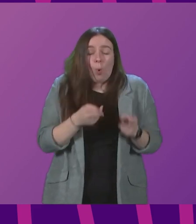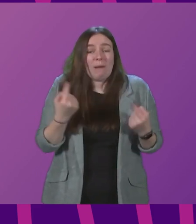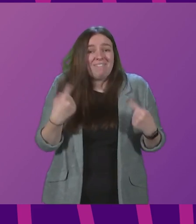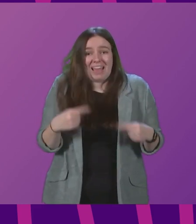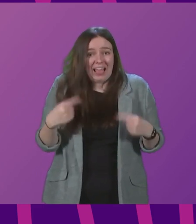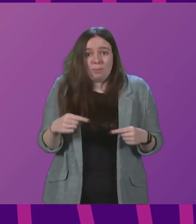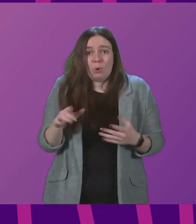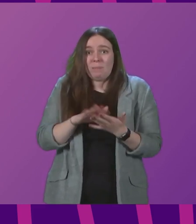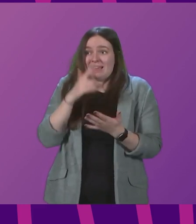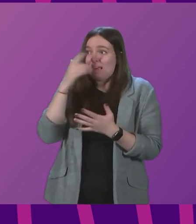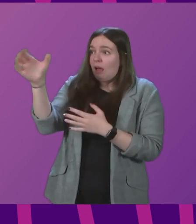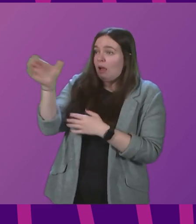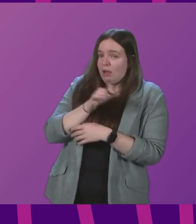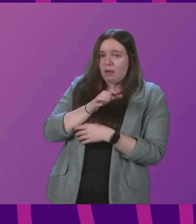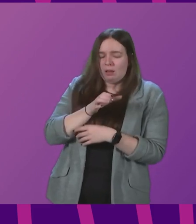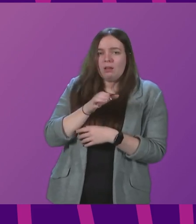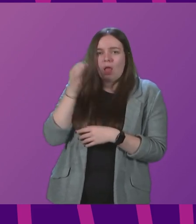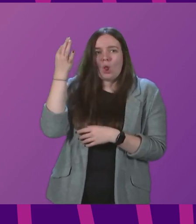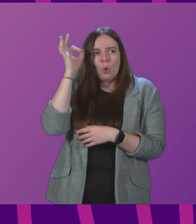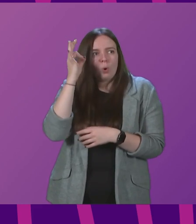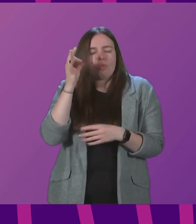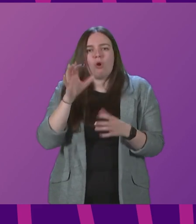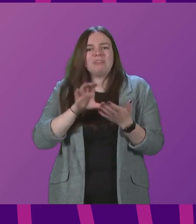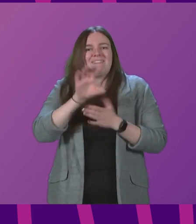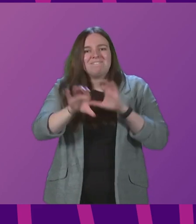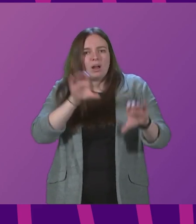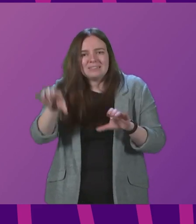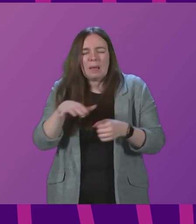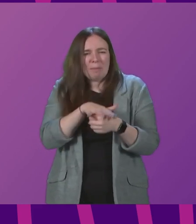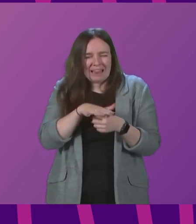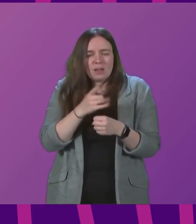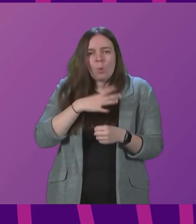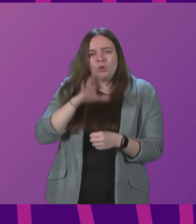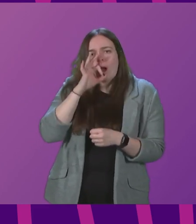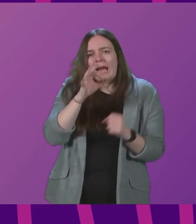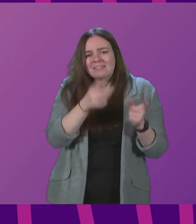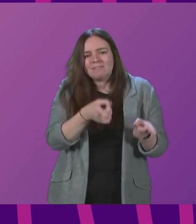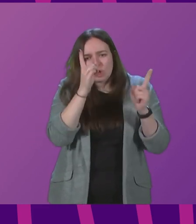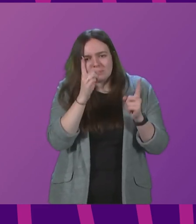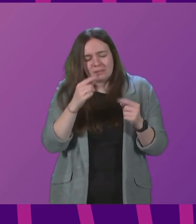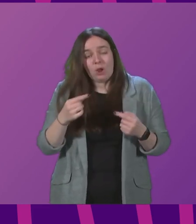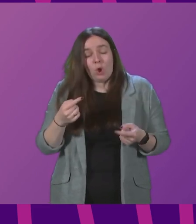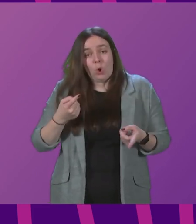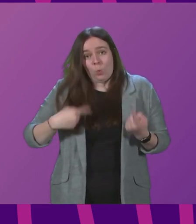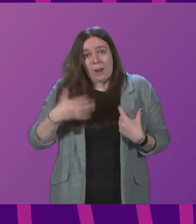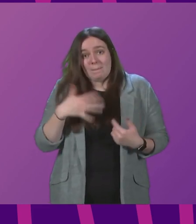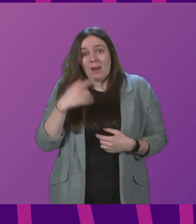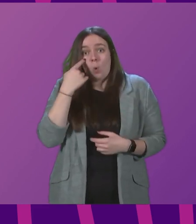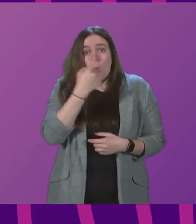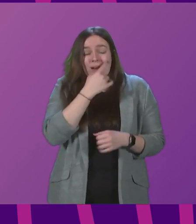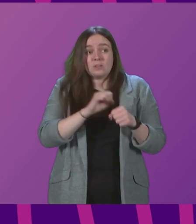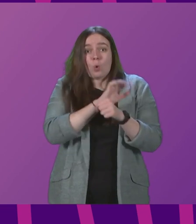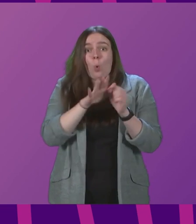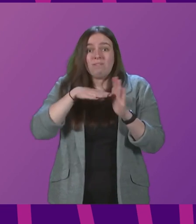take residents who require local authority-funded places. Can I ask the First Minister, as we witness the surge of Covid